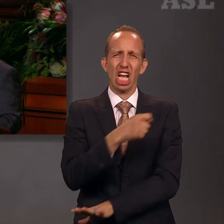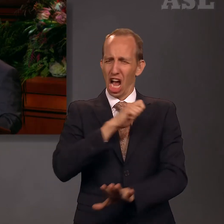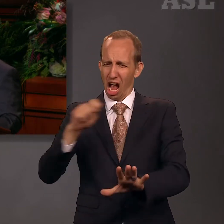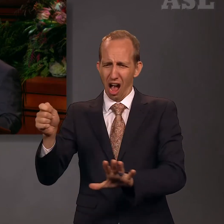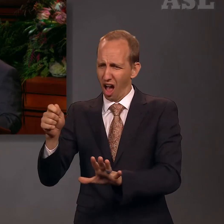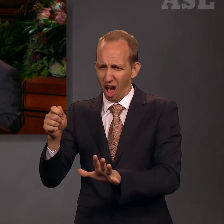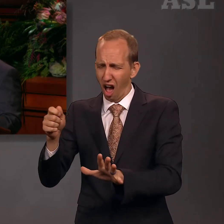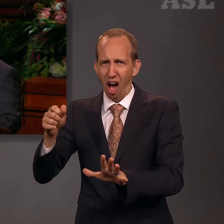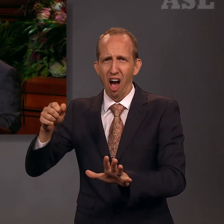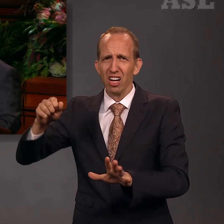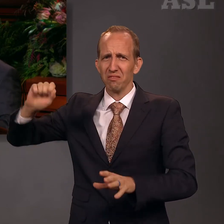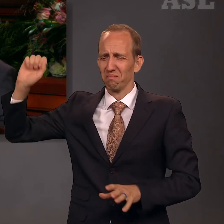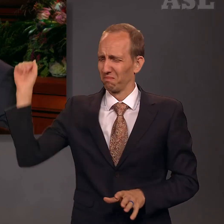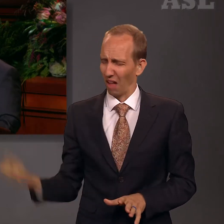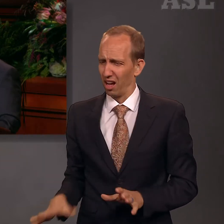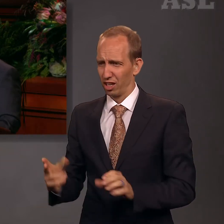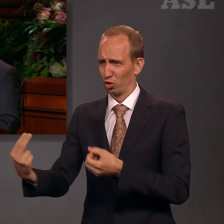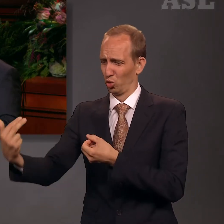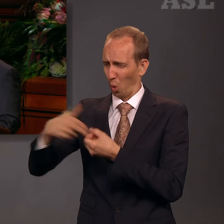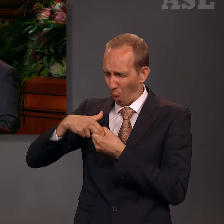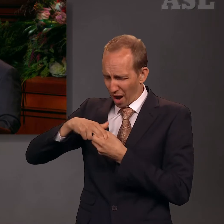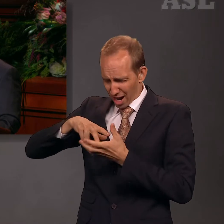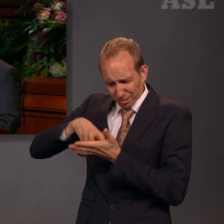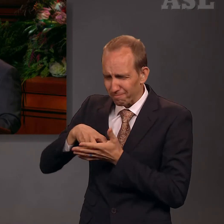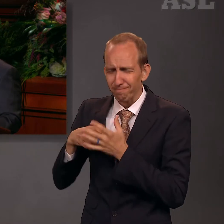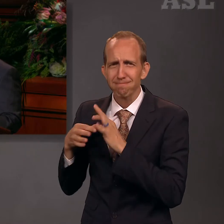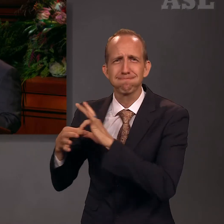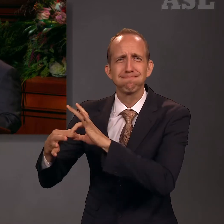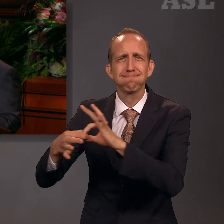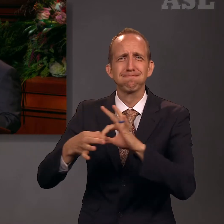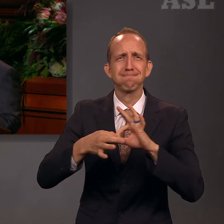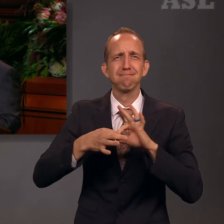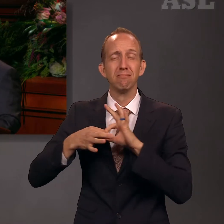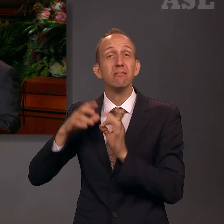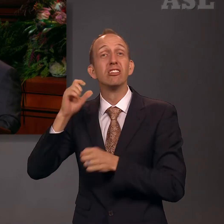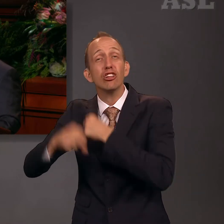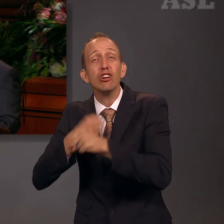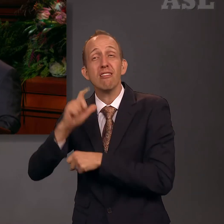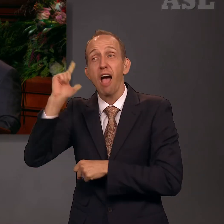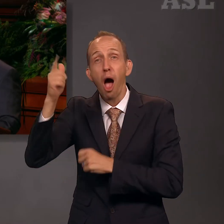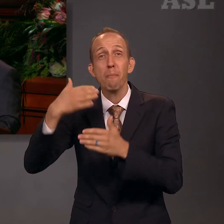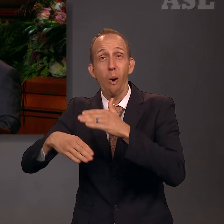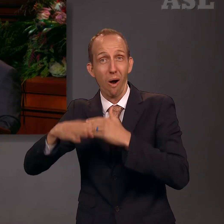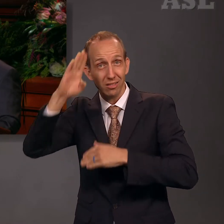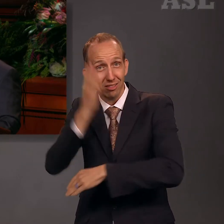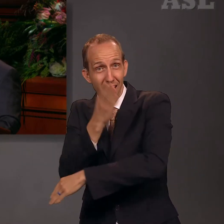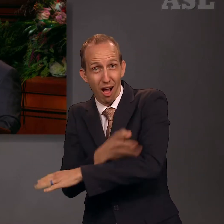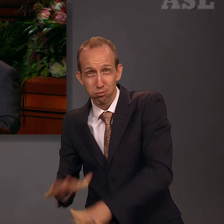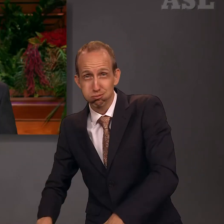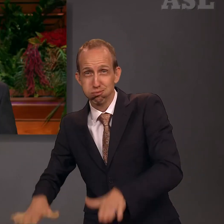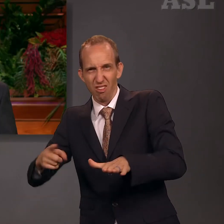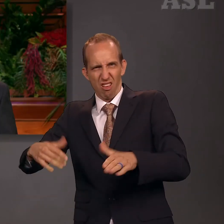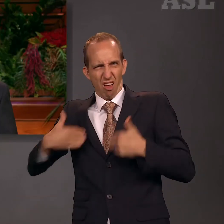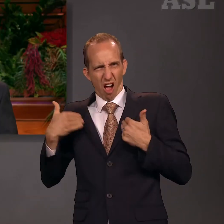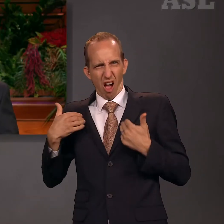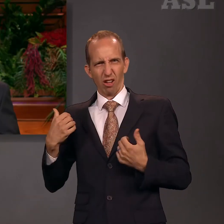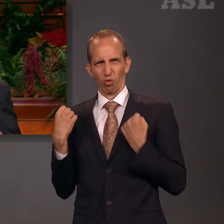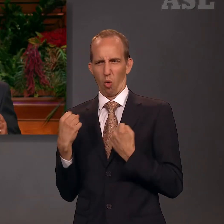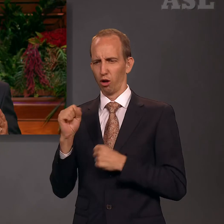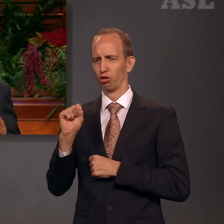know as the mighty stripling warriors, were protected in battle against incredible odds. My